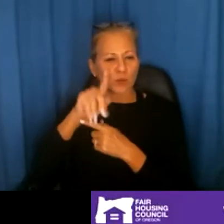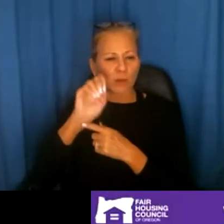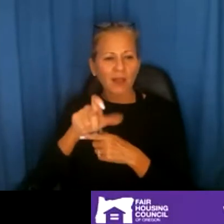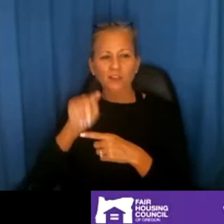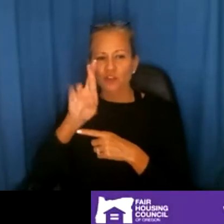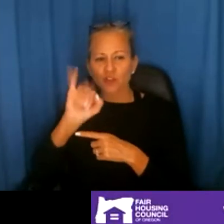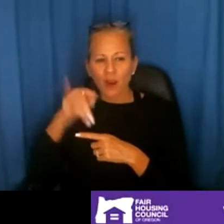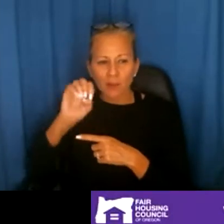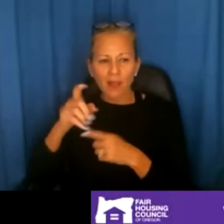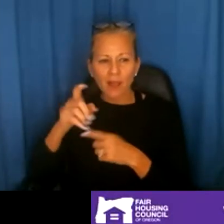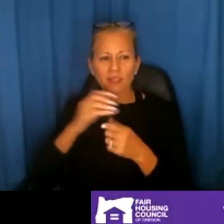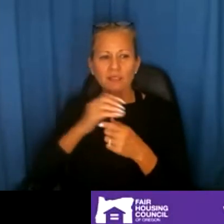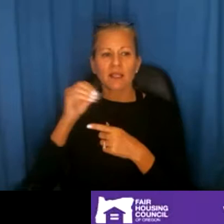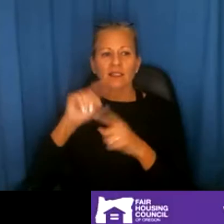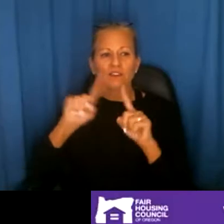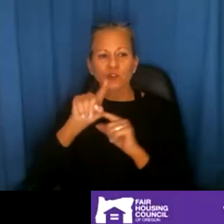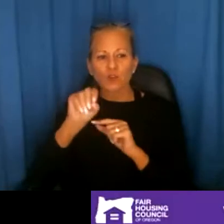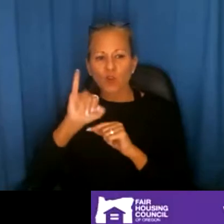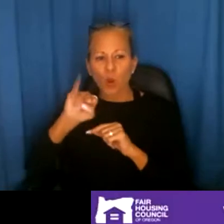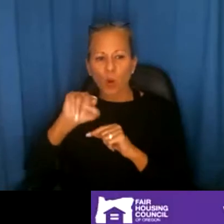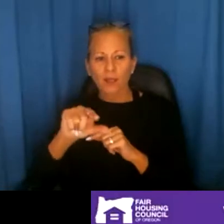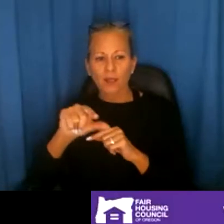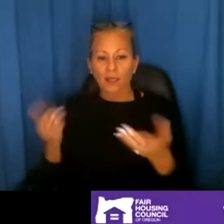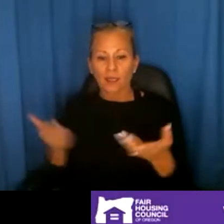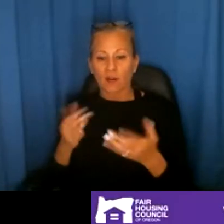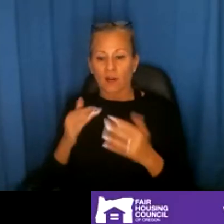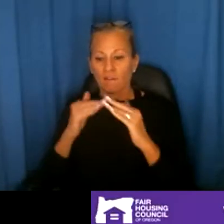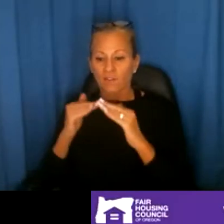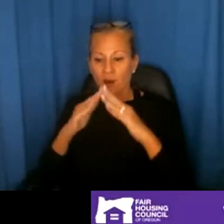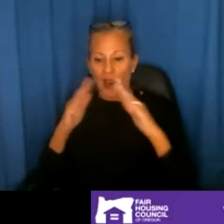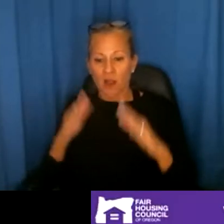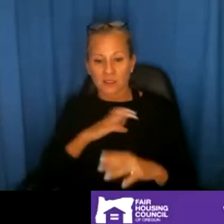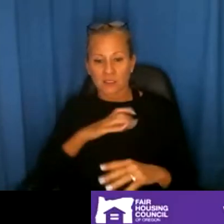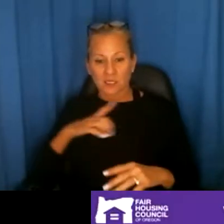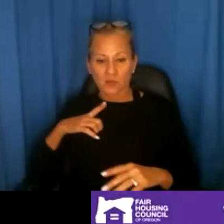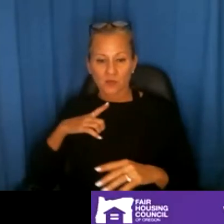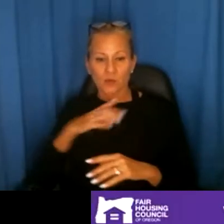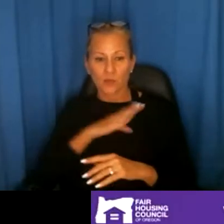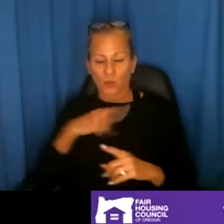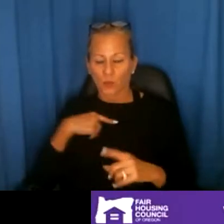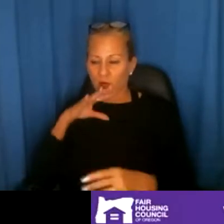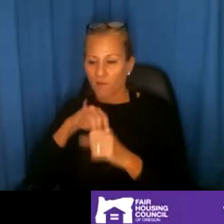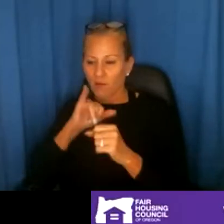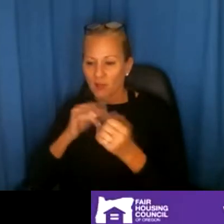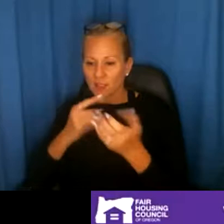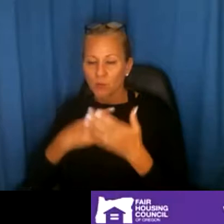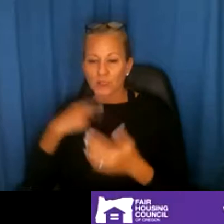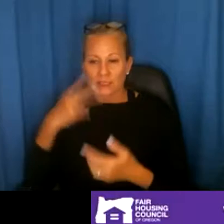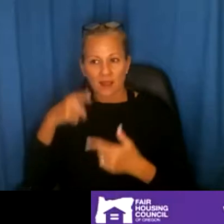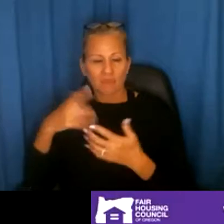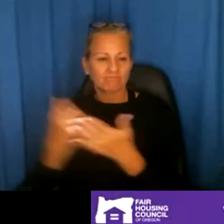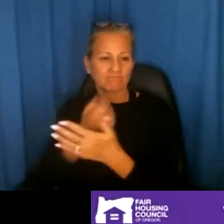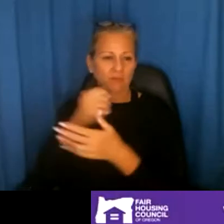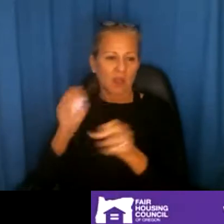and other middle housing types. And so, um, here at the Fair Housing Council of Oregon, we've been involved in that discussion and definitely see that as an opportunity